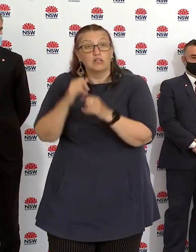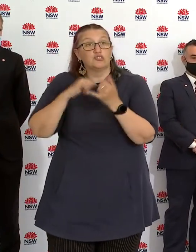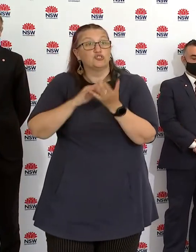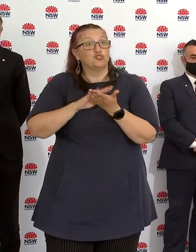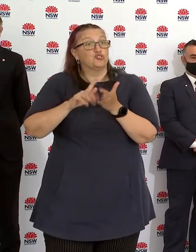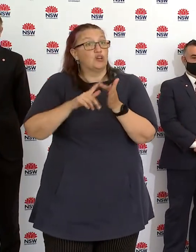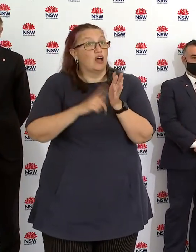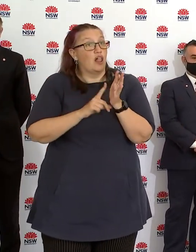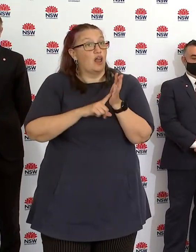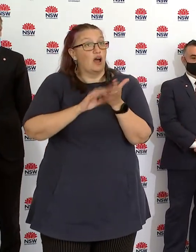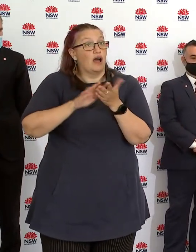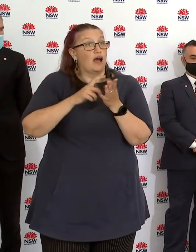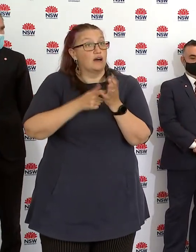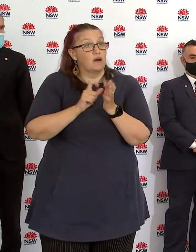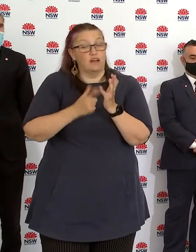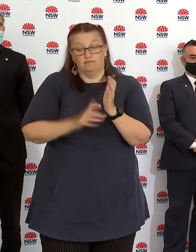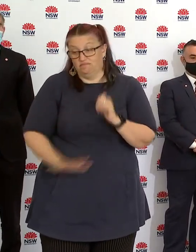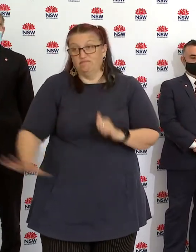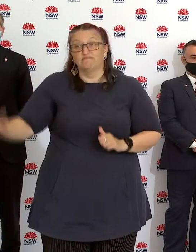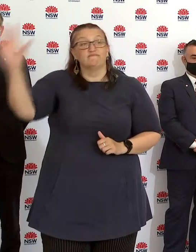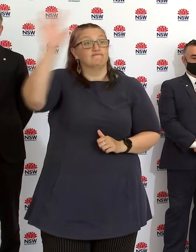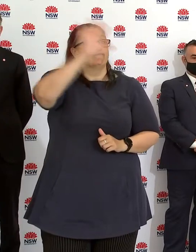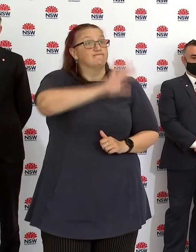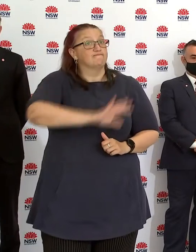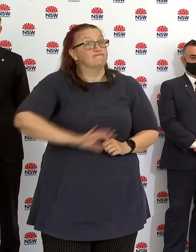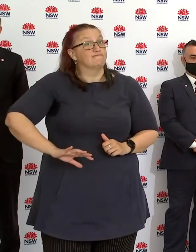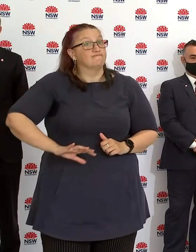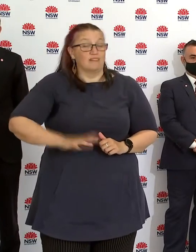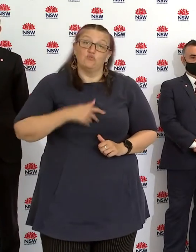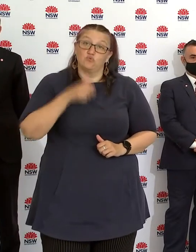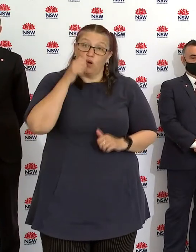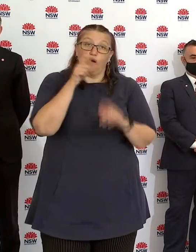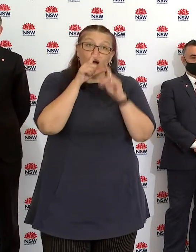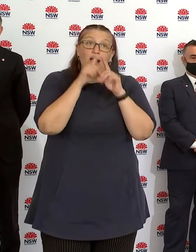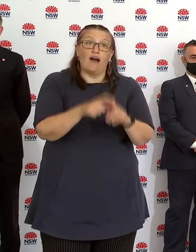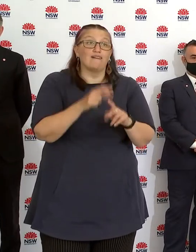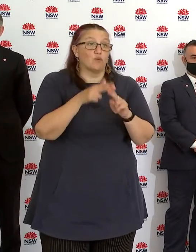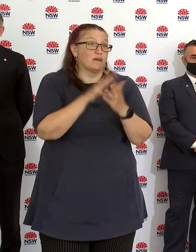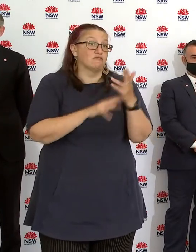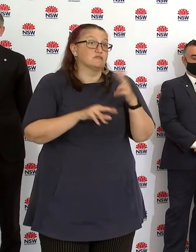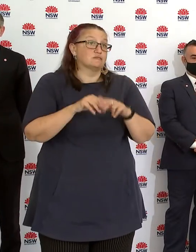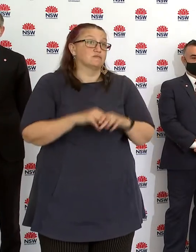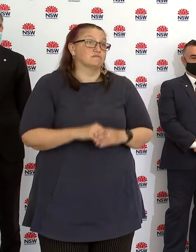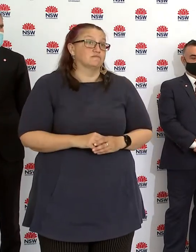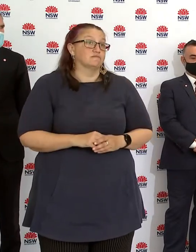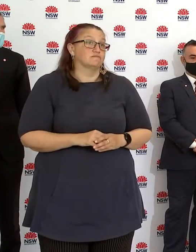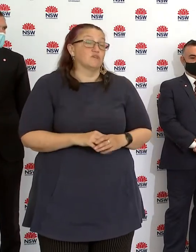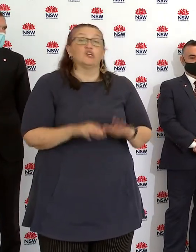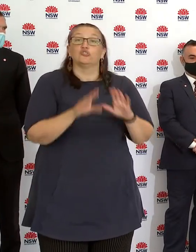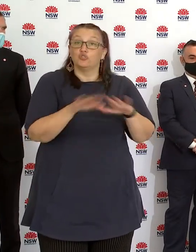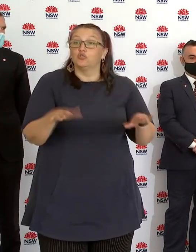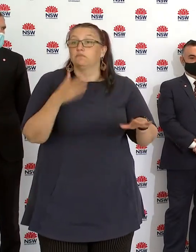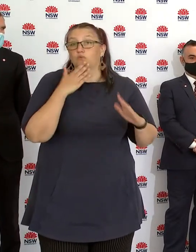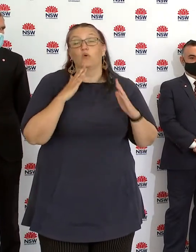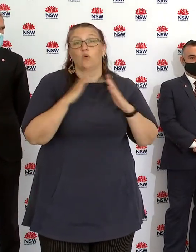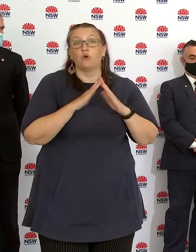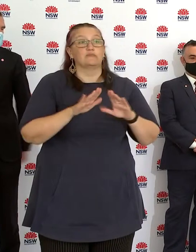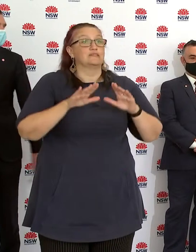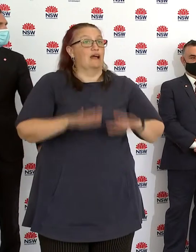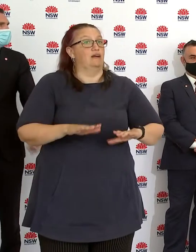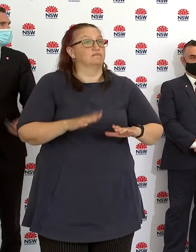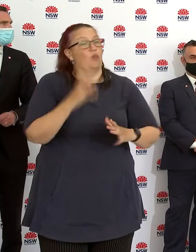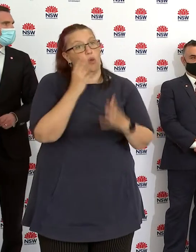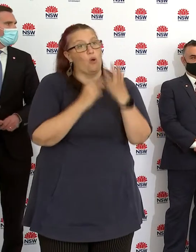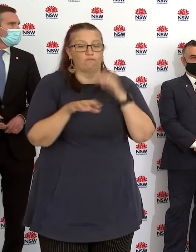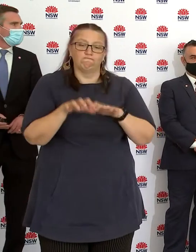four weeks, children will continue to need to be homeschooled, except for Year 12. And our intention is that